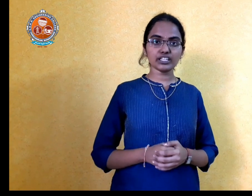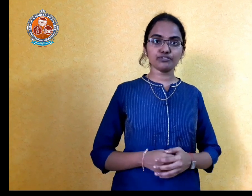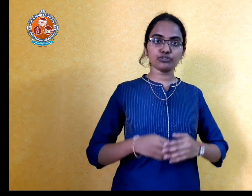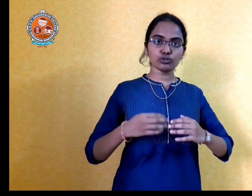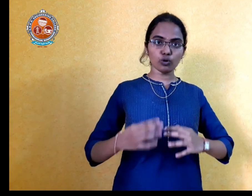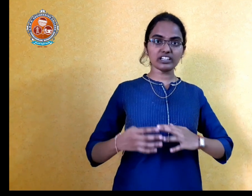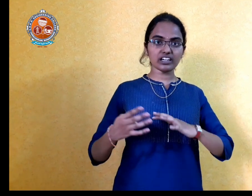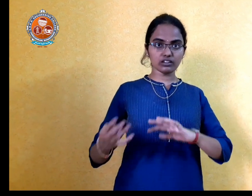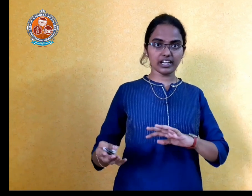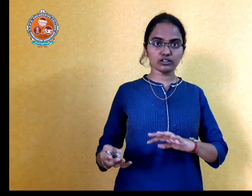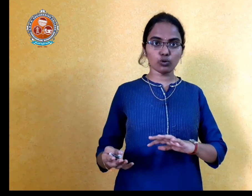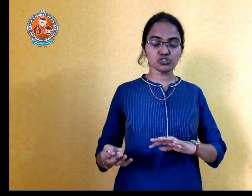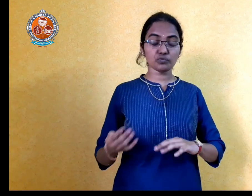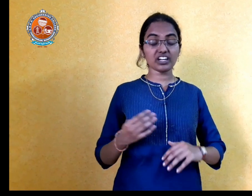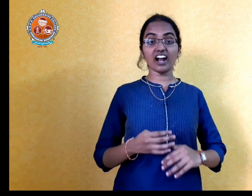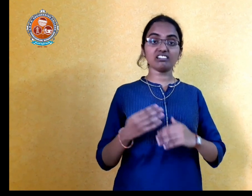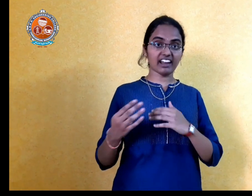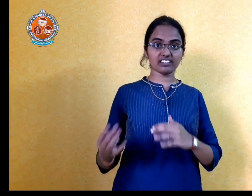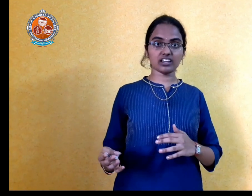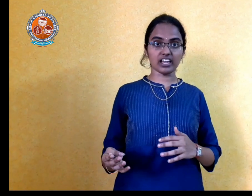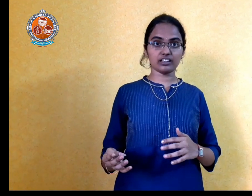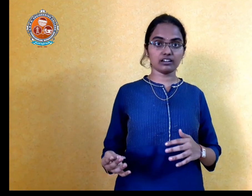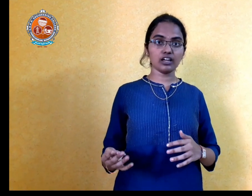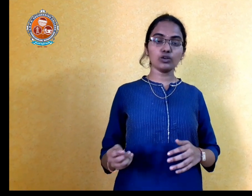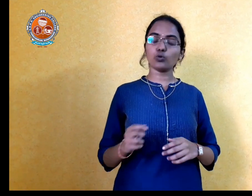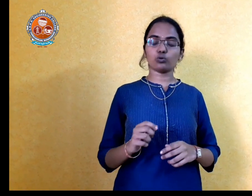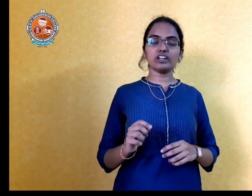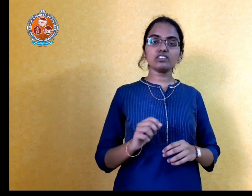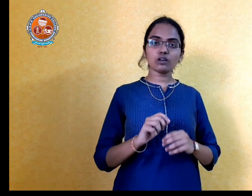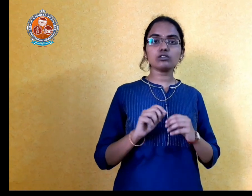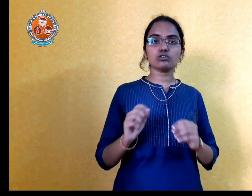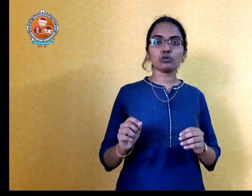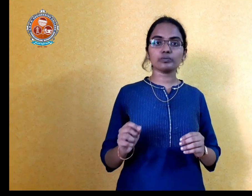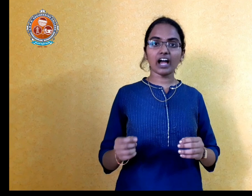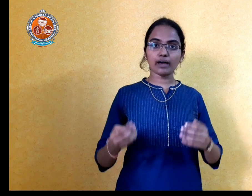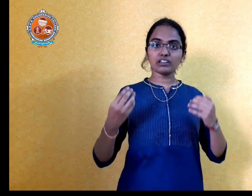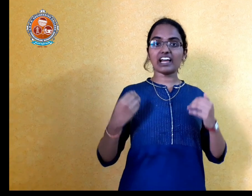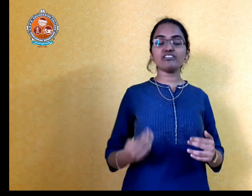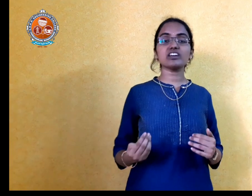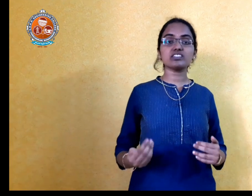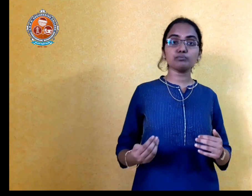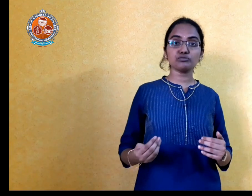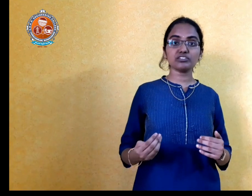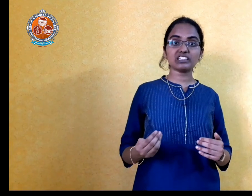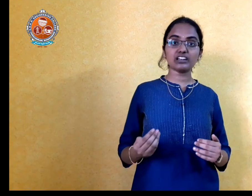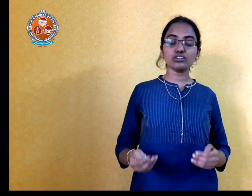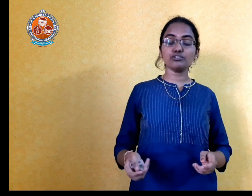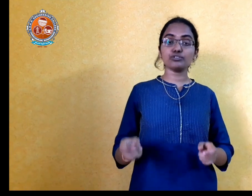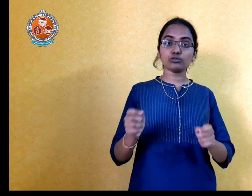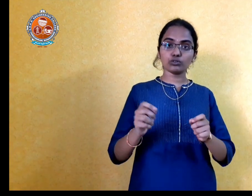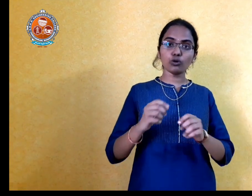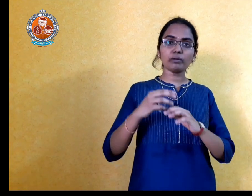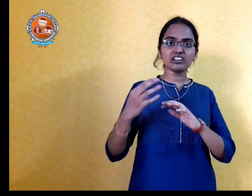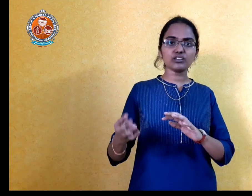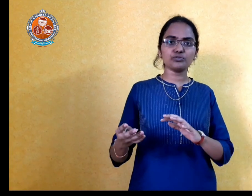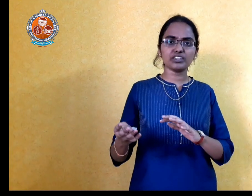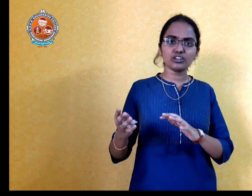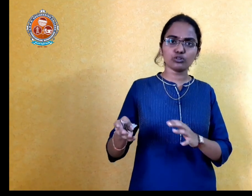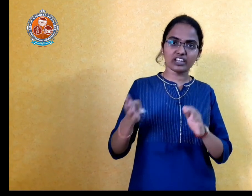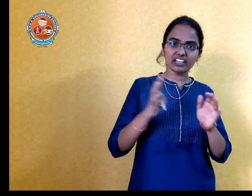if you don't take gate coaching, you can't track the kid. No, it's not true. And the live example for that, if you, no matter whether you take